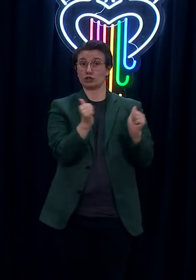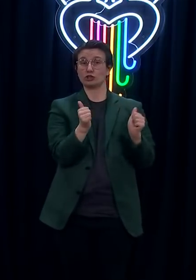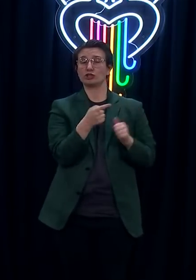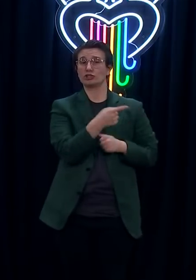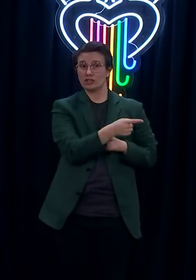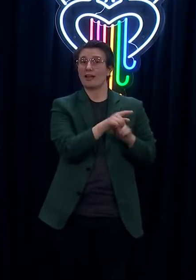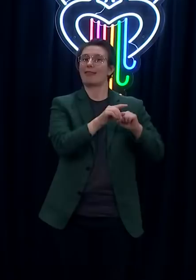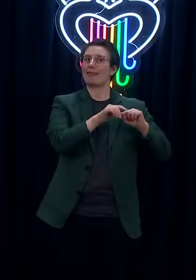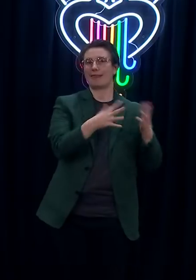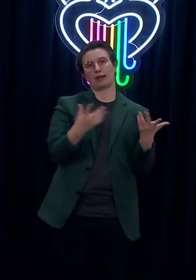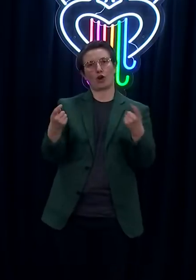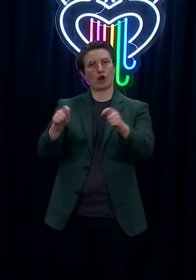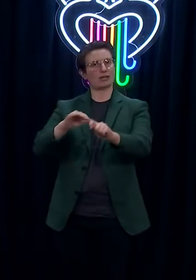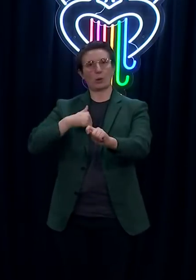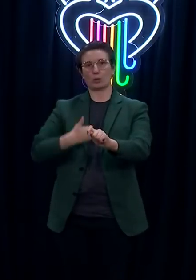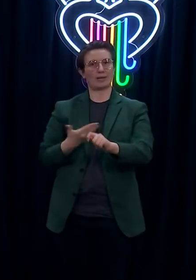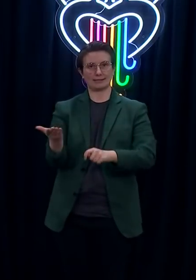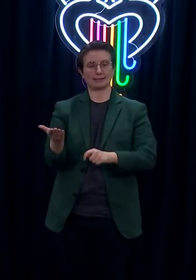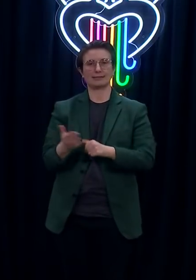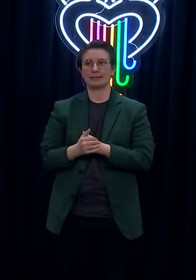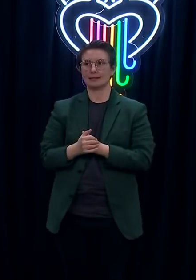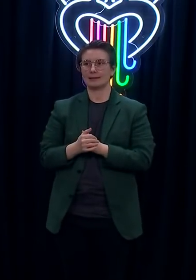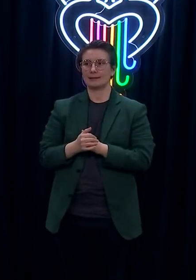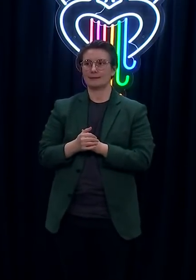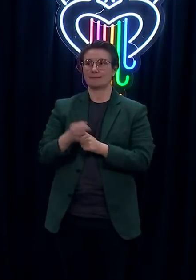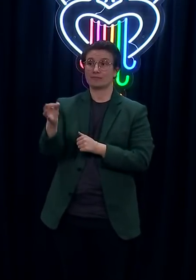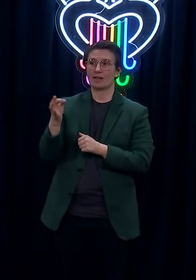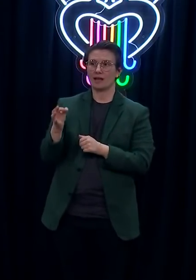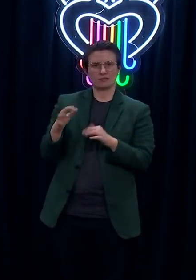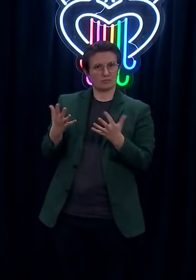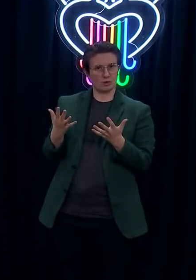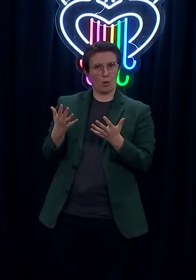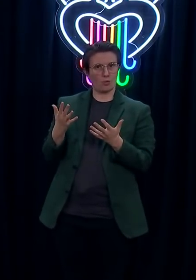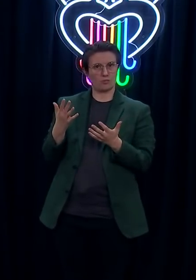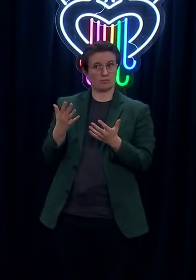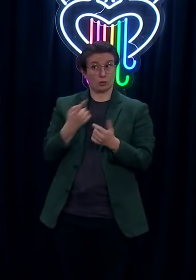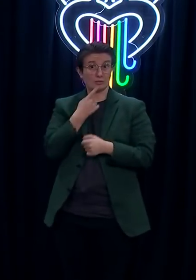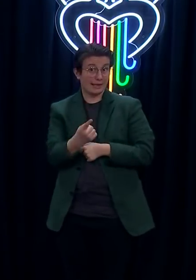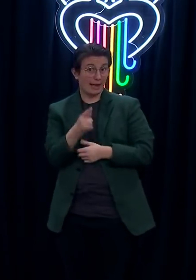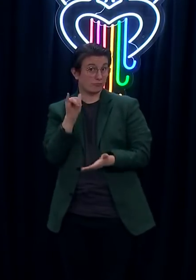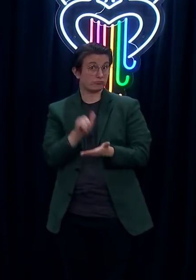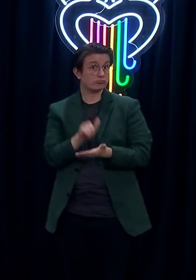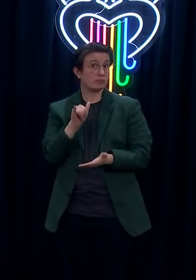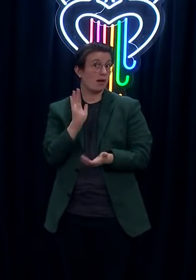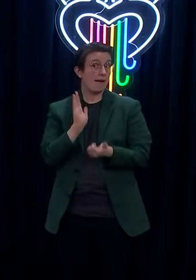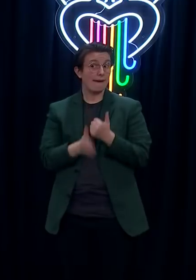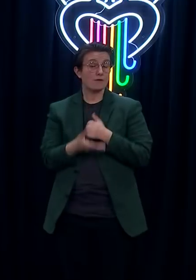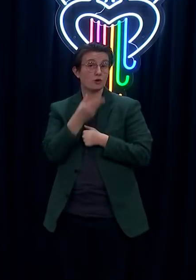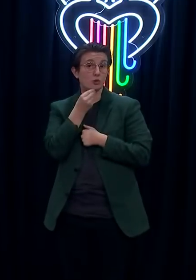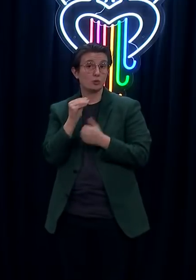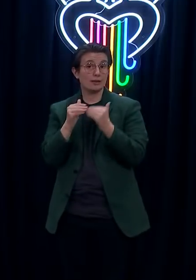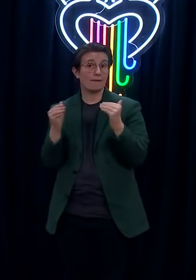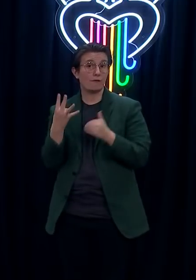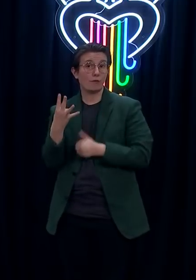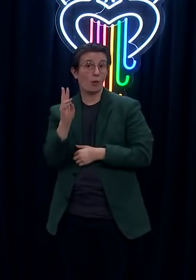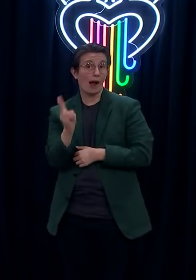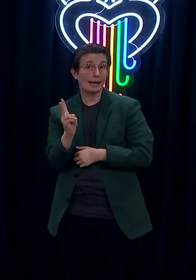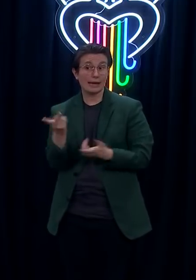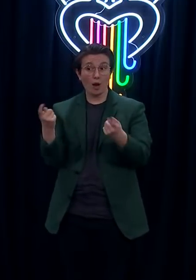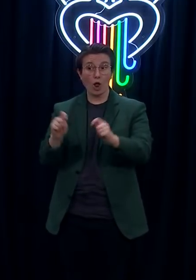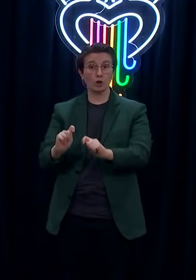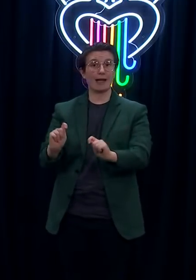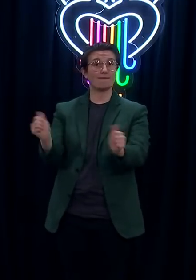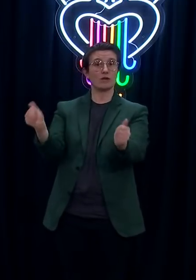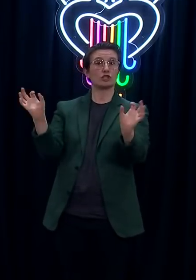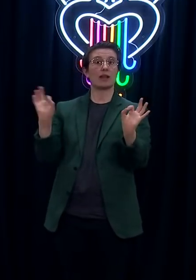again if we had something like this happen? No, I'm not saying that. I think probably what you're underestimating is our ability to get through a high